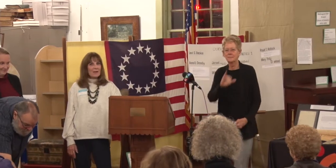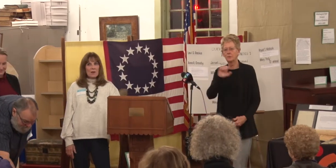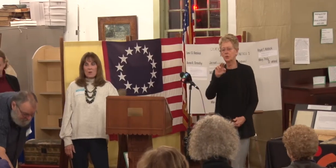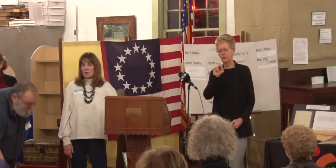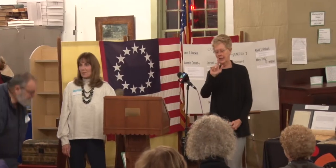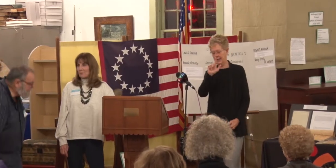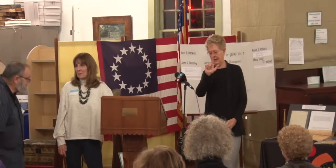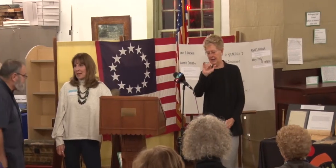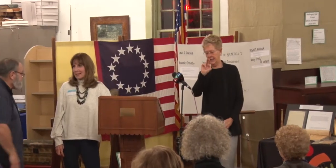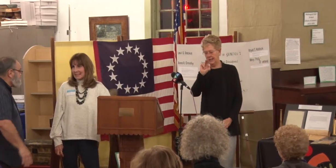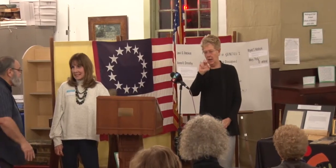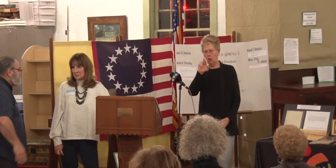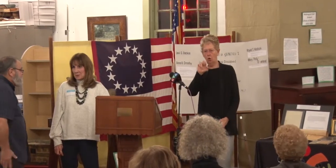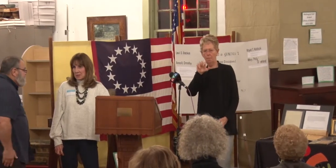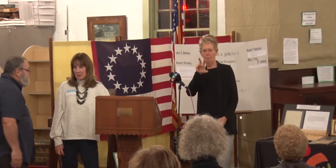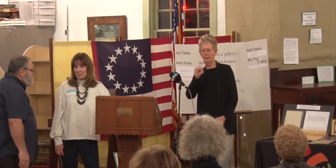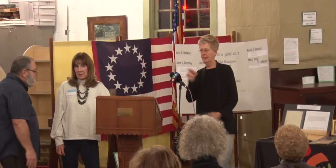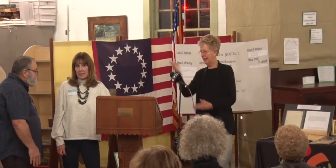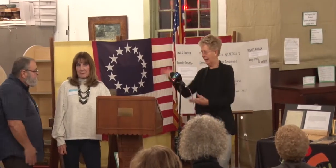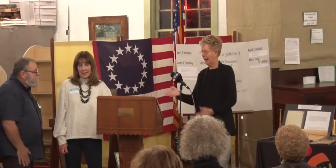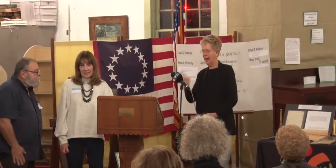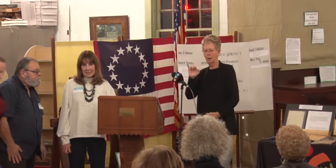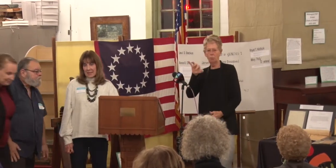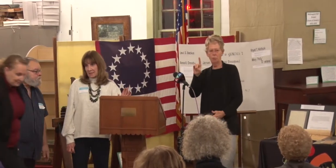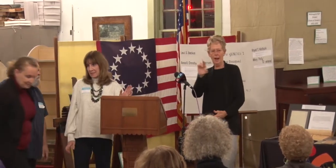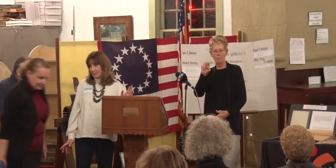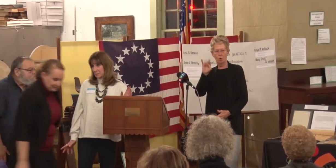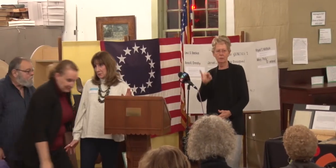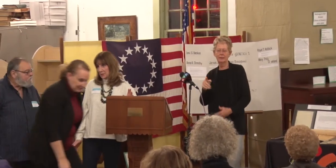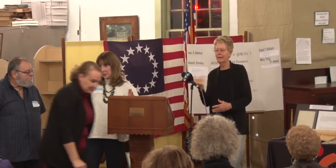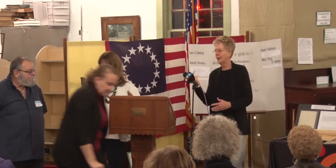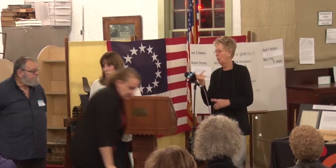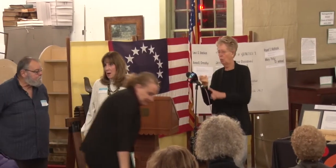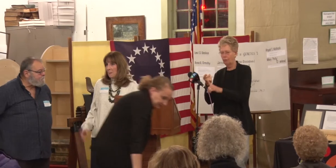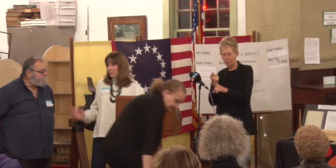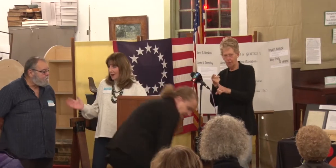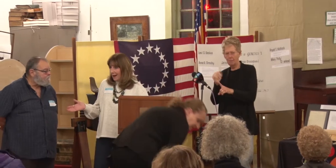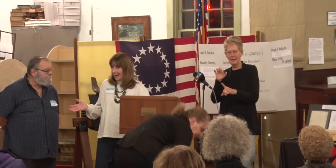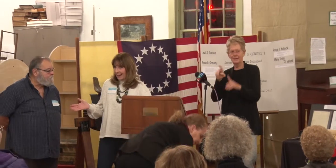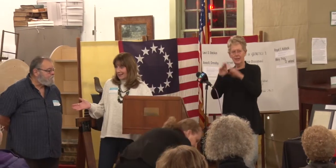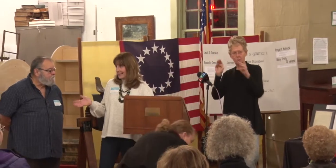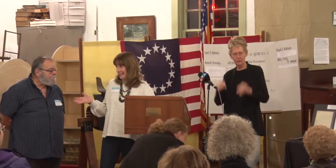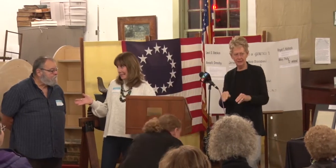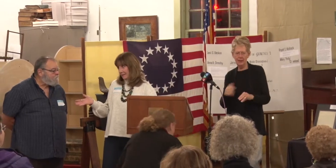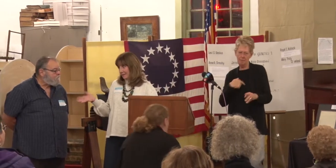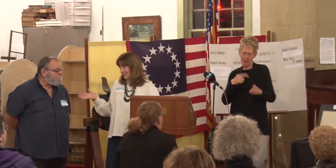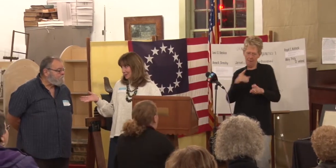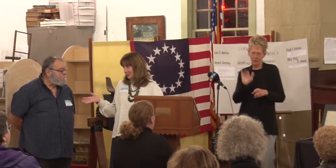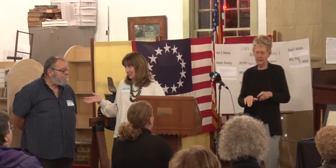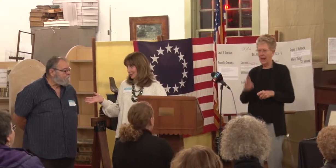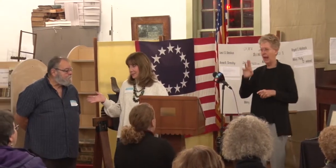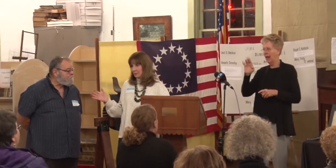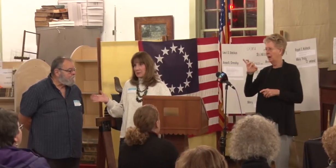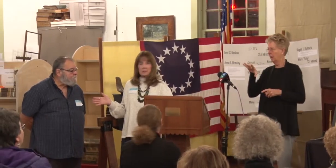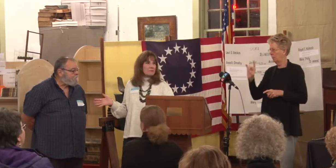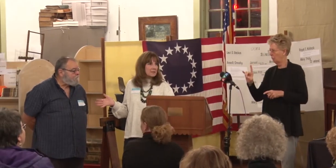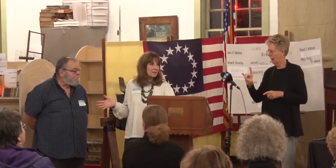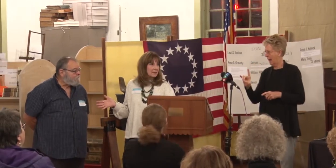They're from ASD's museum, and I manage ASD's museum. Brad did until he recently retired.